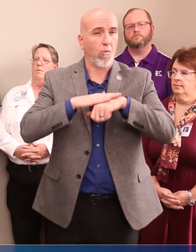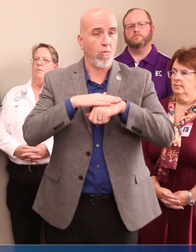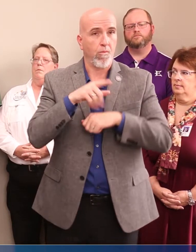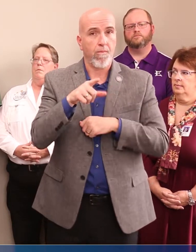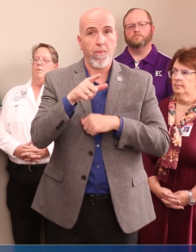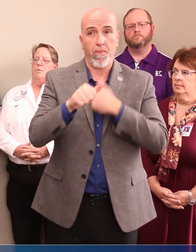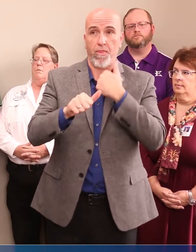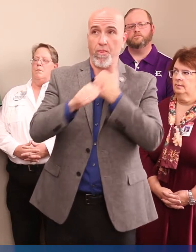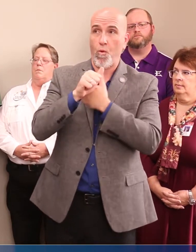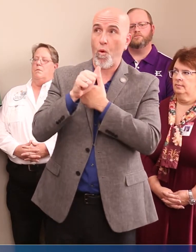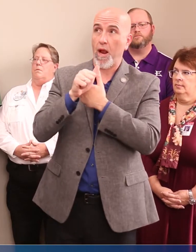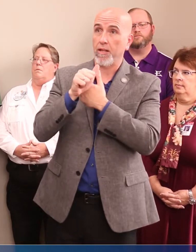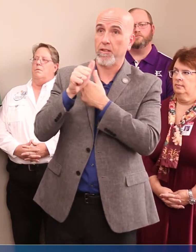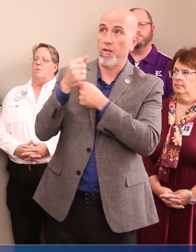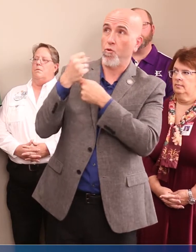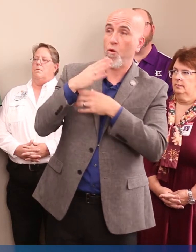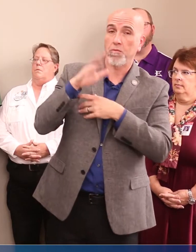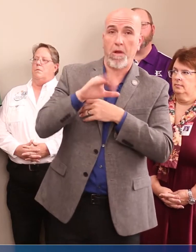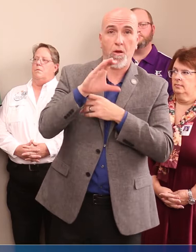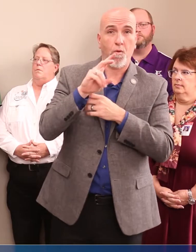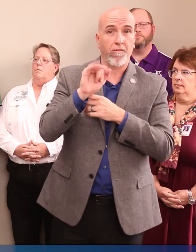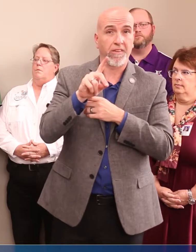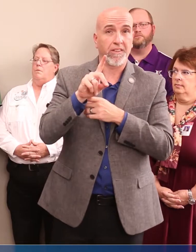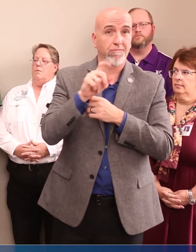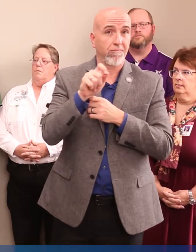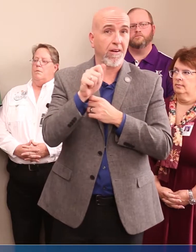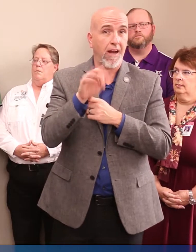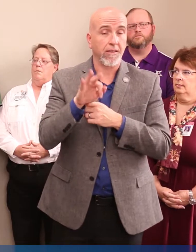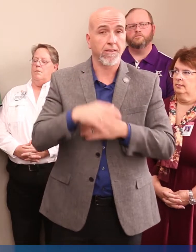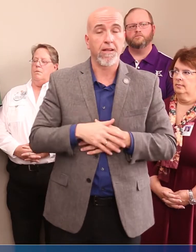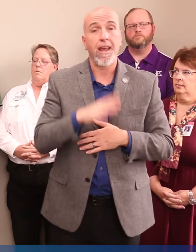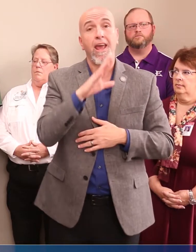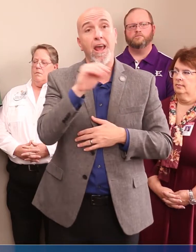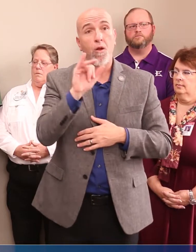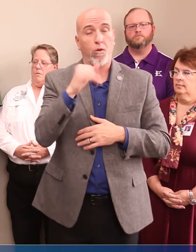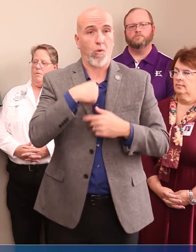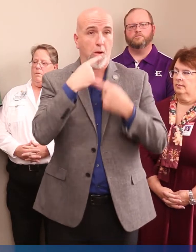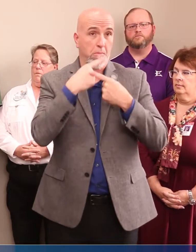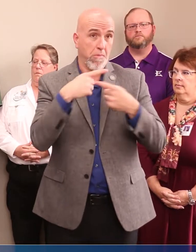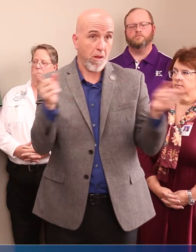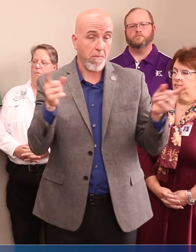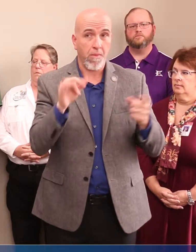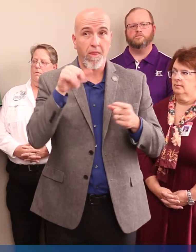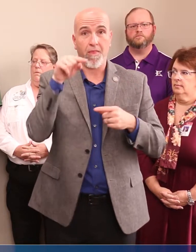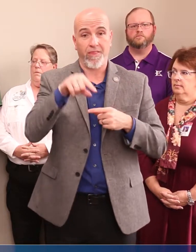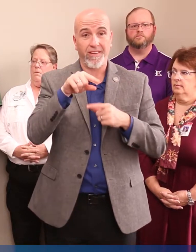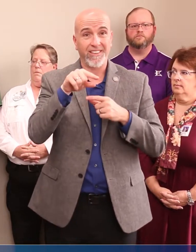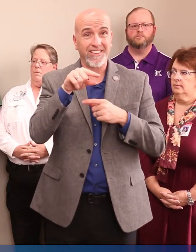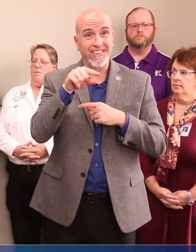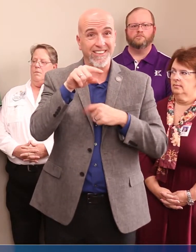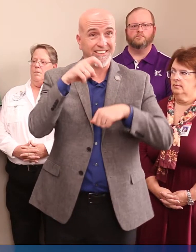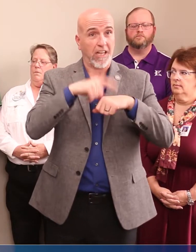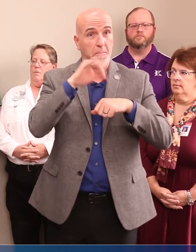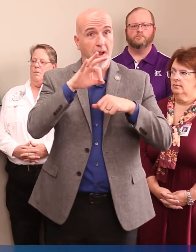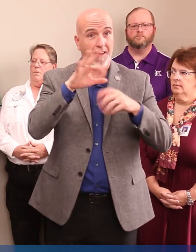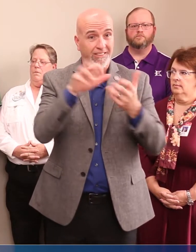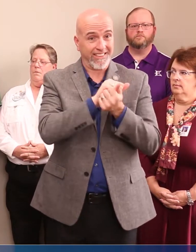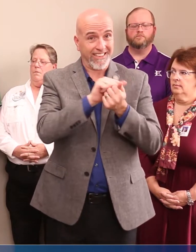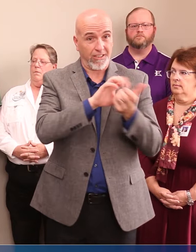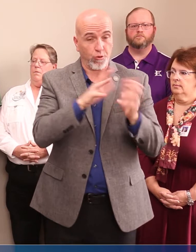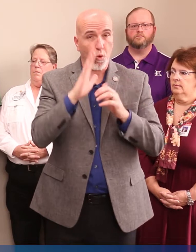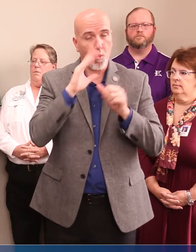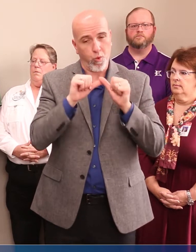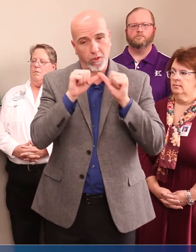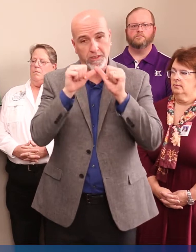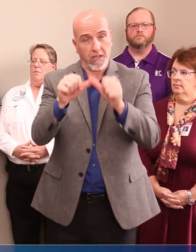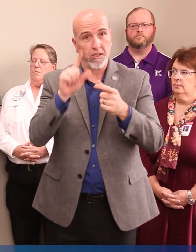threat posed by COVID-19. Be it also proclaimed that this state of disaster will continue until